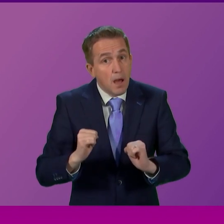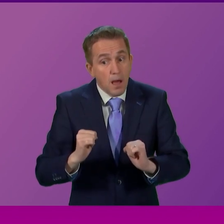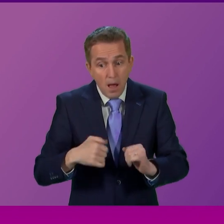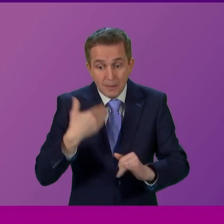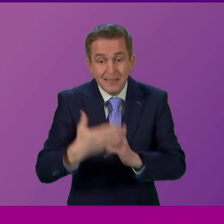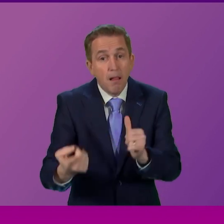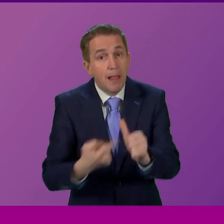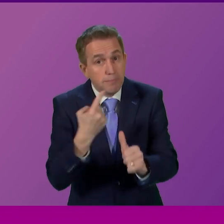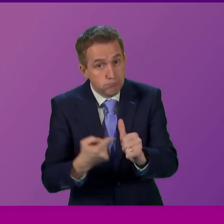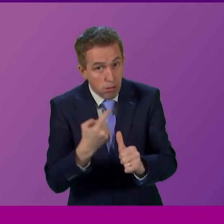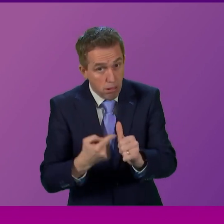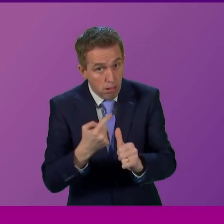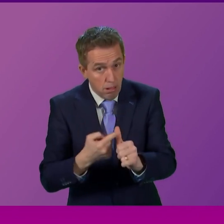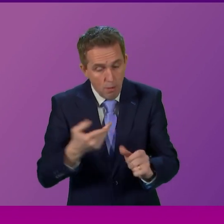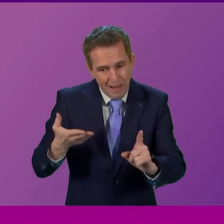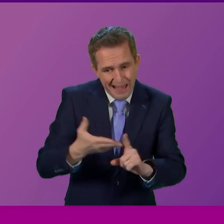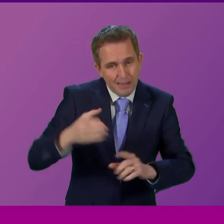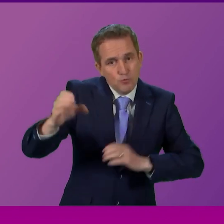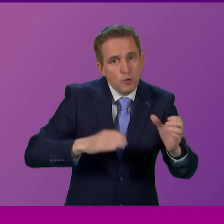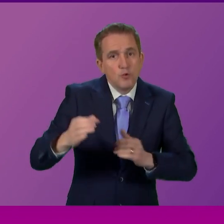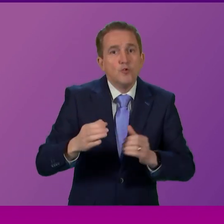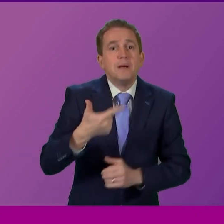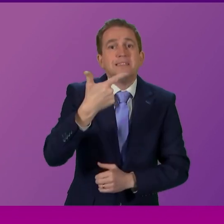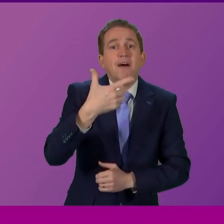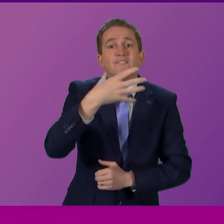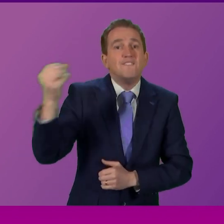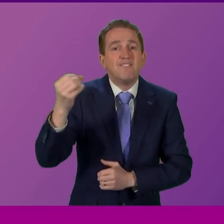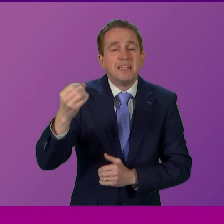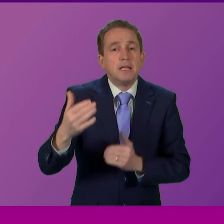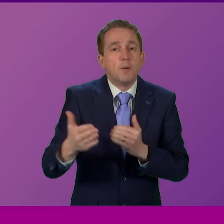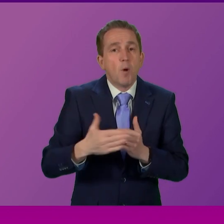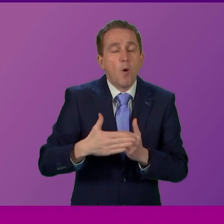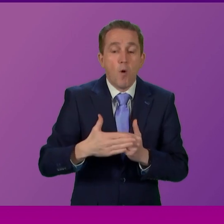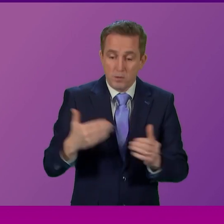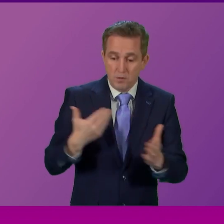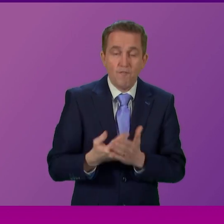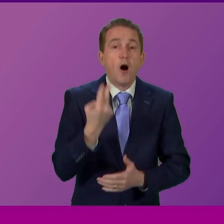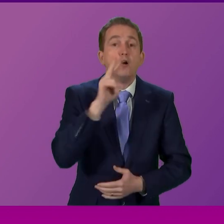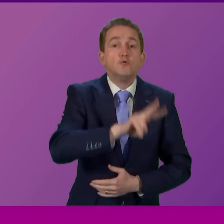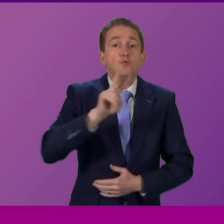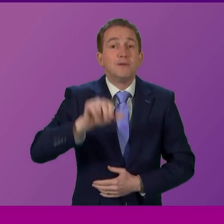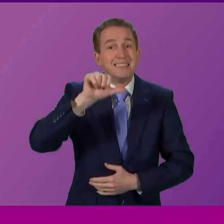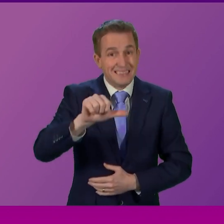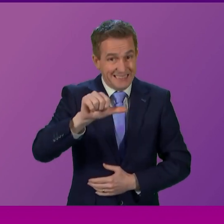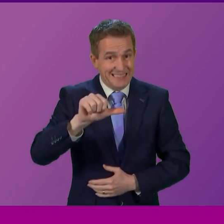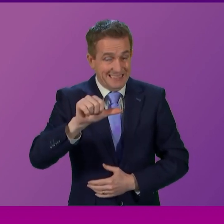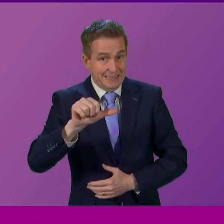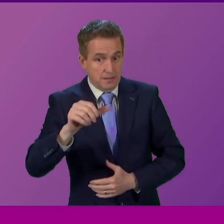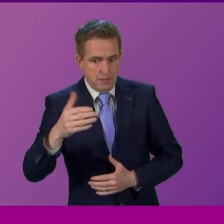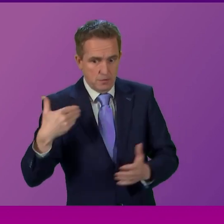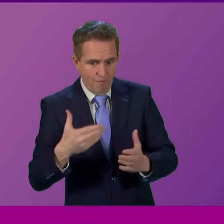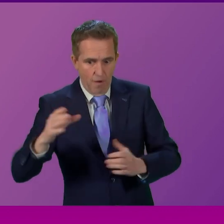April we will recruit an additional 750 nurses. I believe there's been 126 firm offers with 455